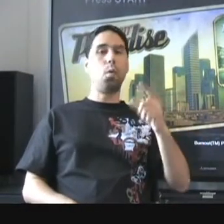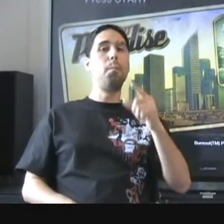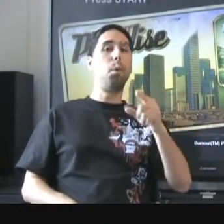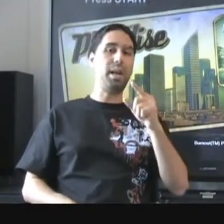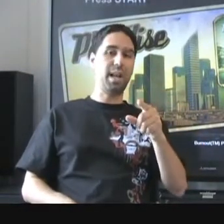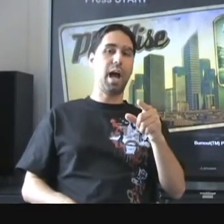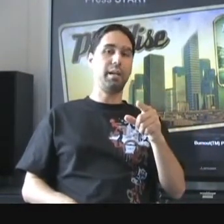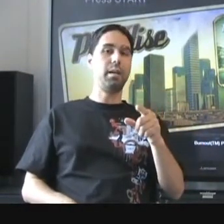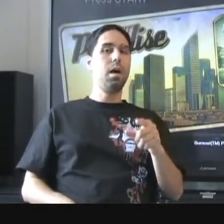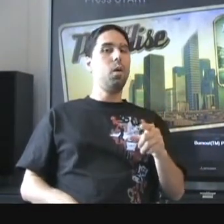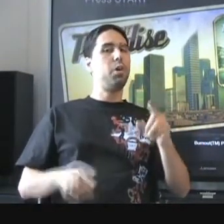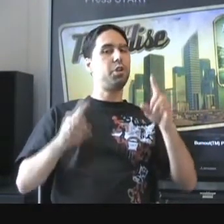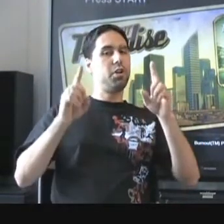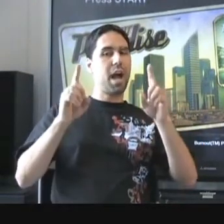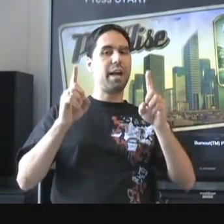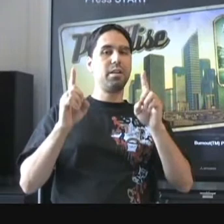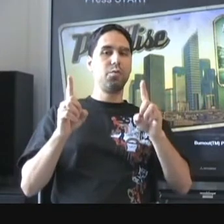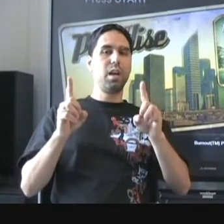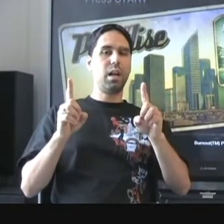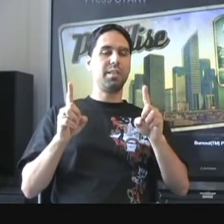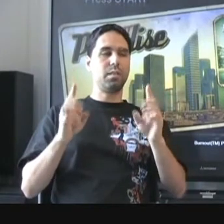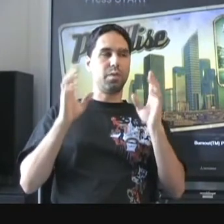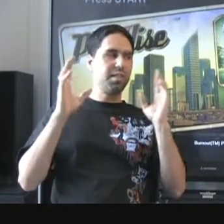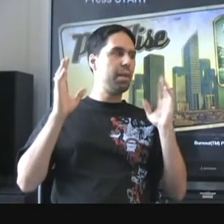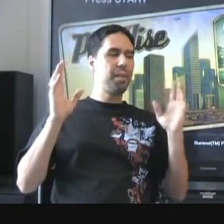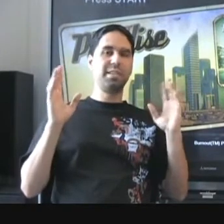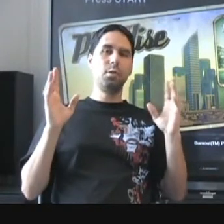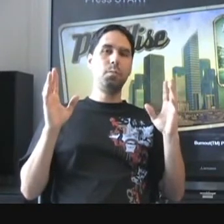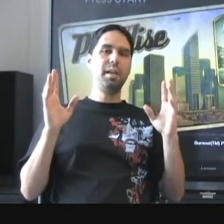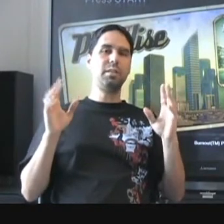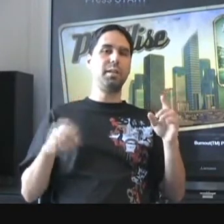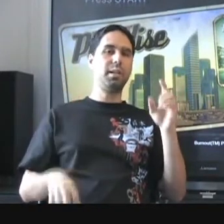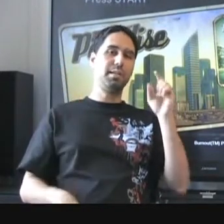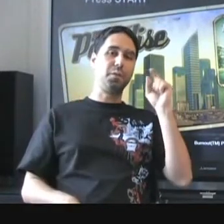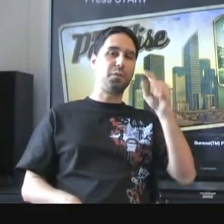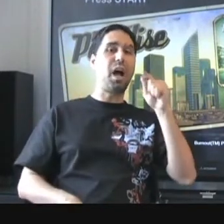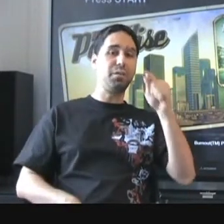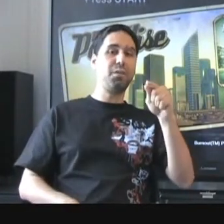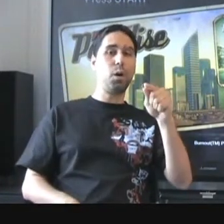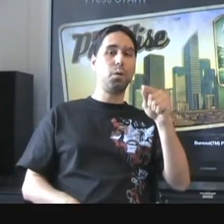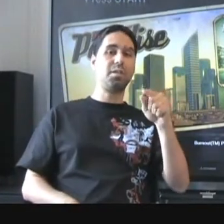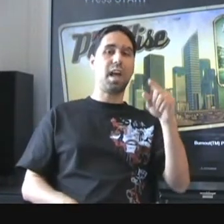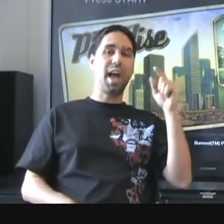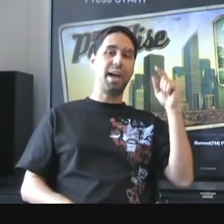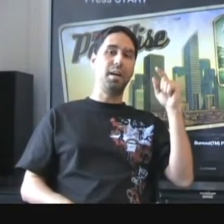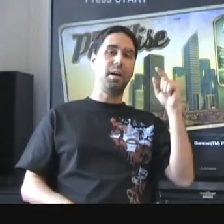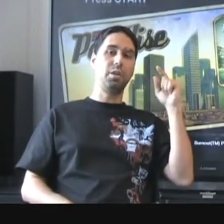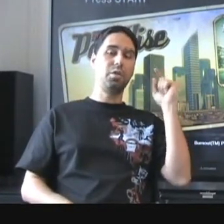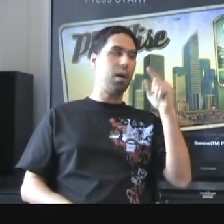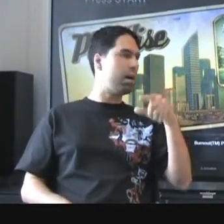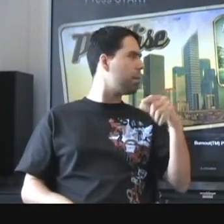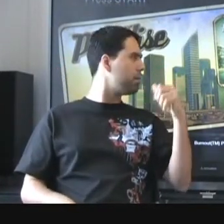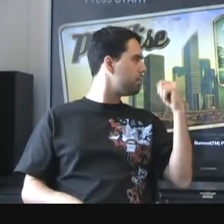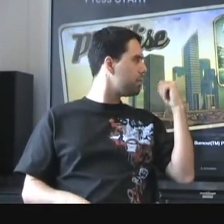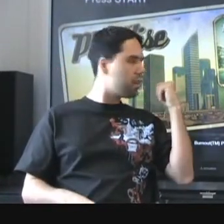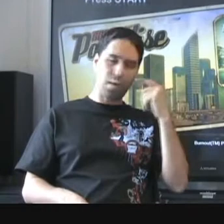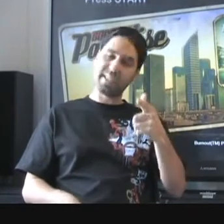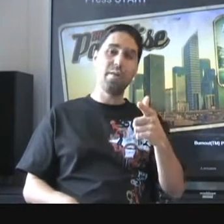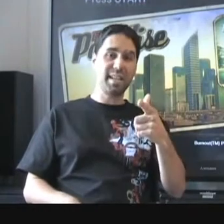1.9. What you're not going to realize, and the reason the update is so big is because the fine folks at, uh, Criterion